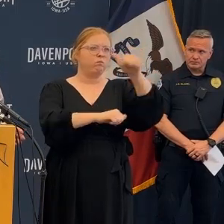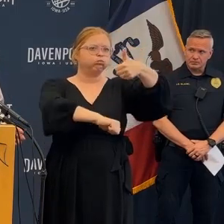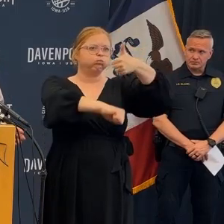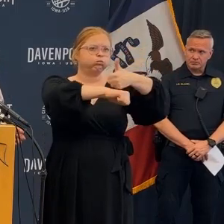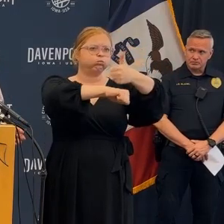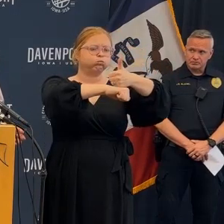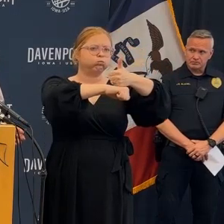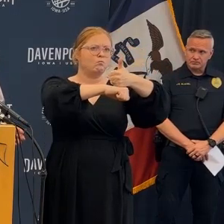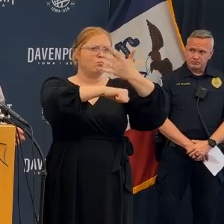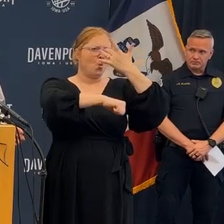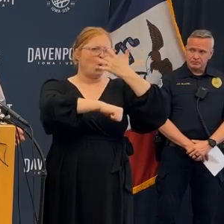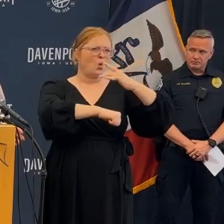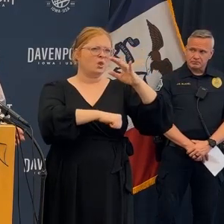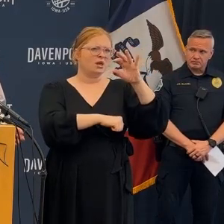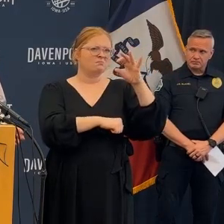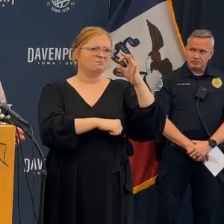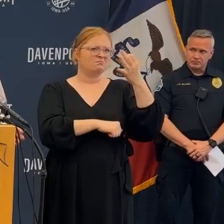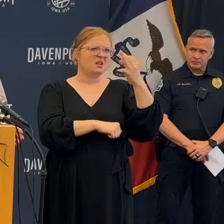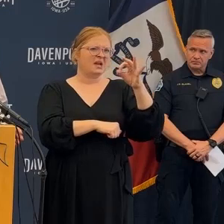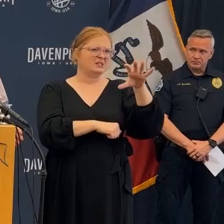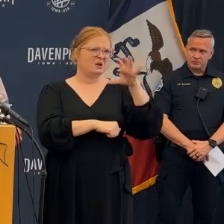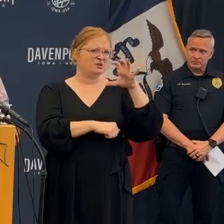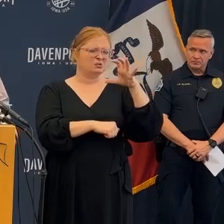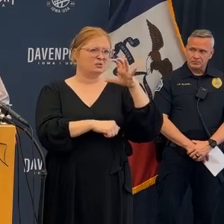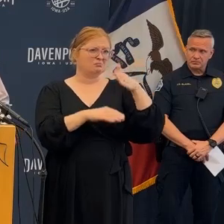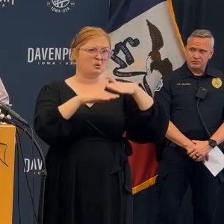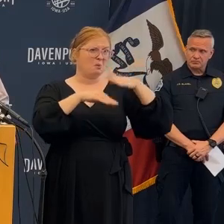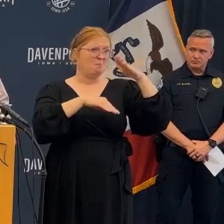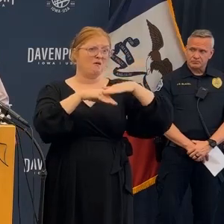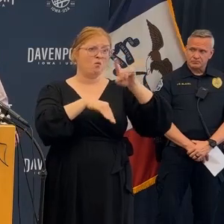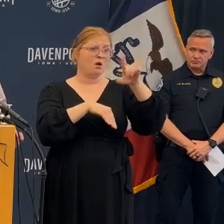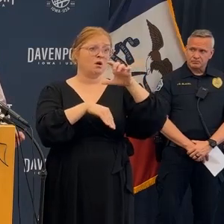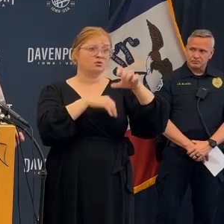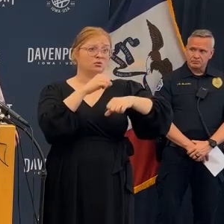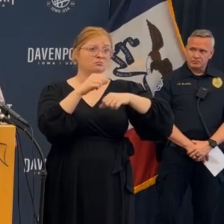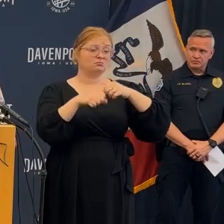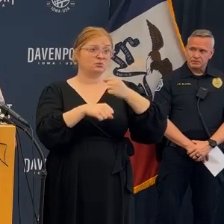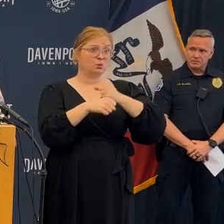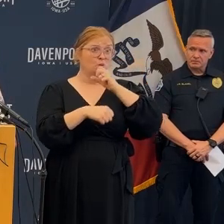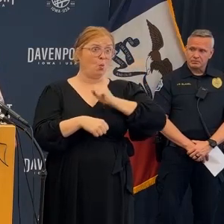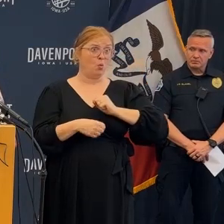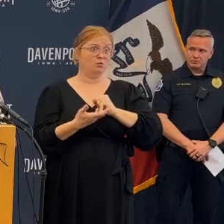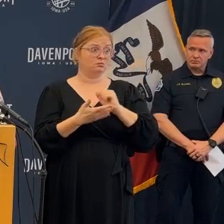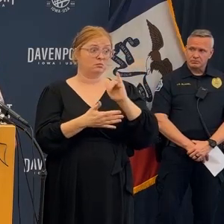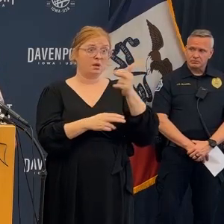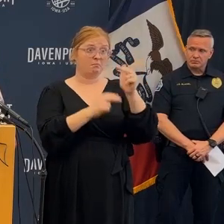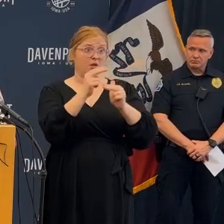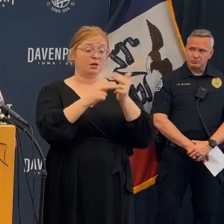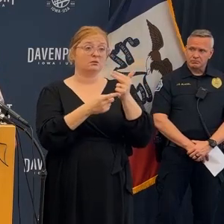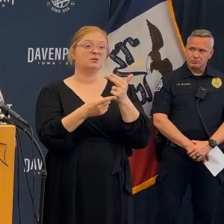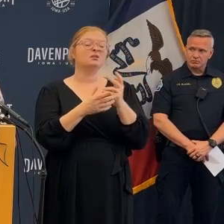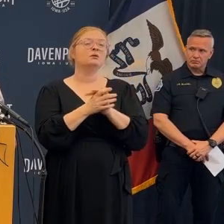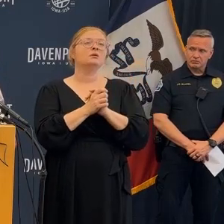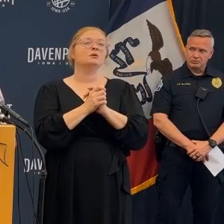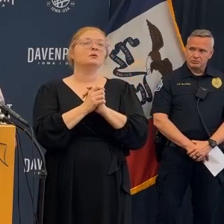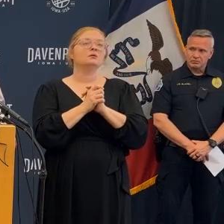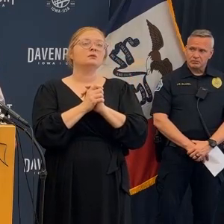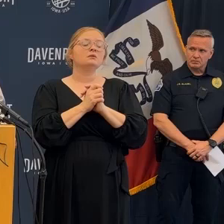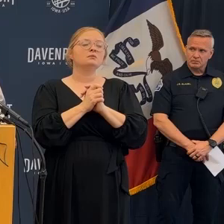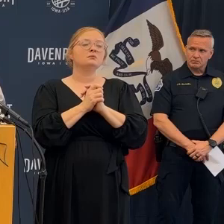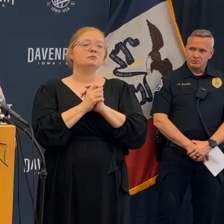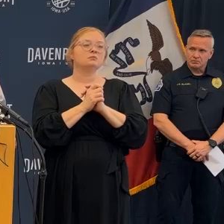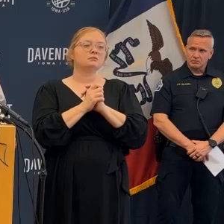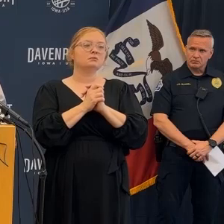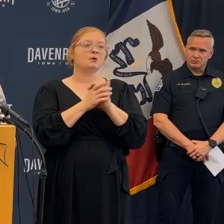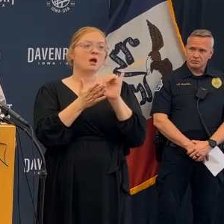Straightforward answer to the question the building was built in the early 1900s okay it's over 100